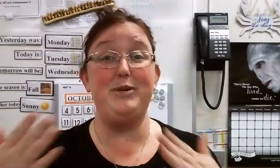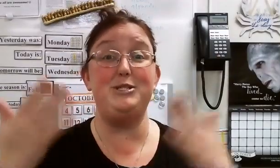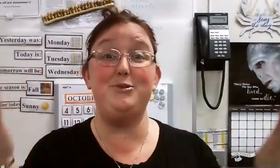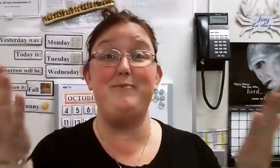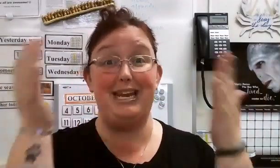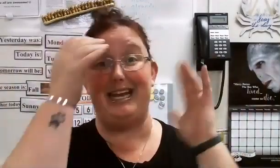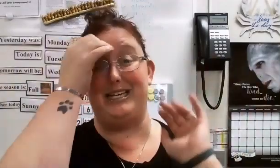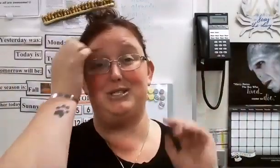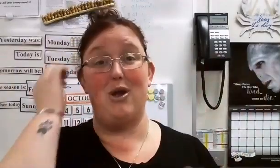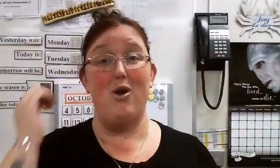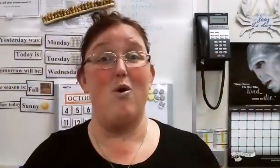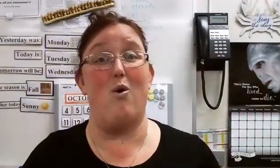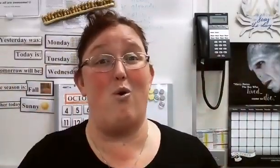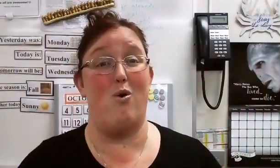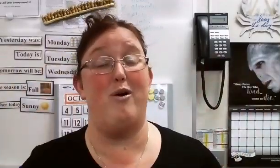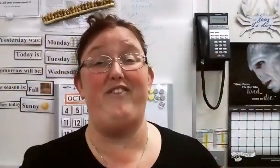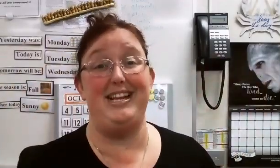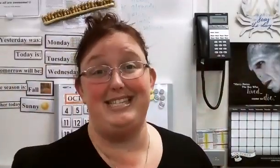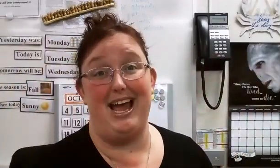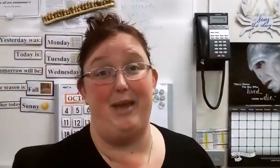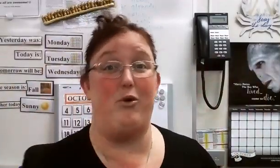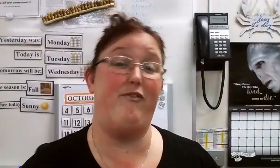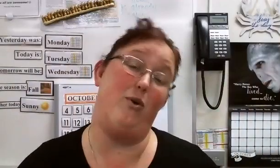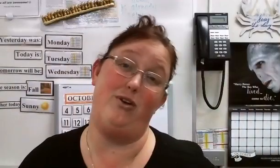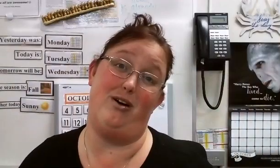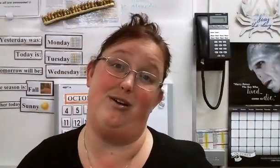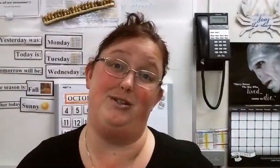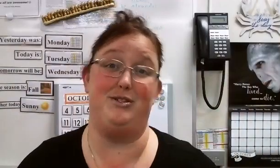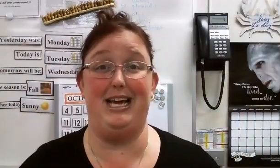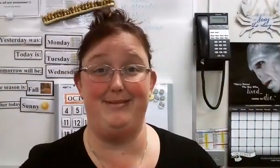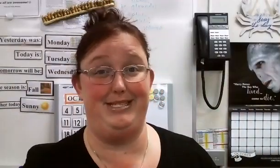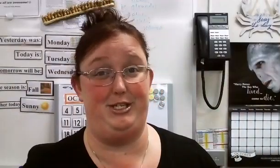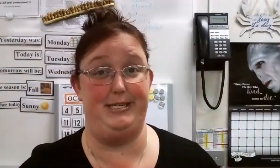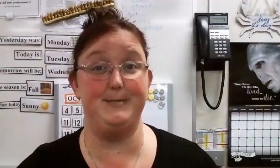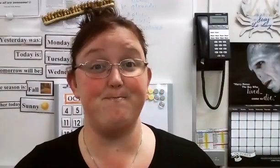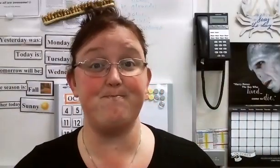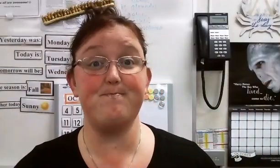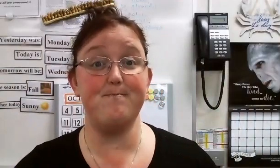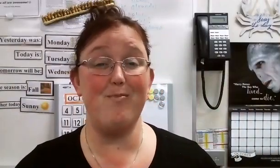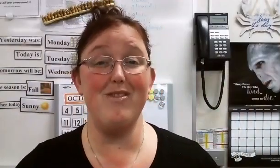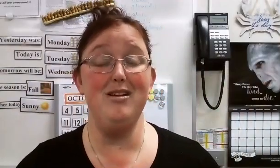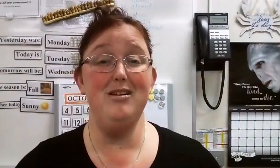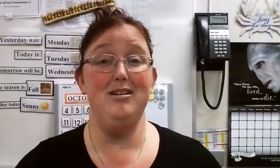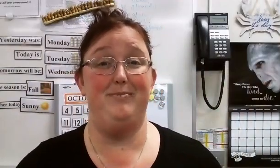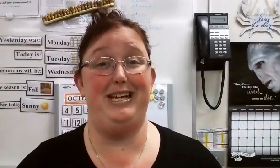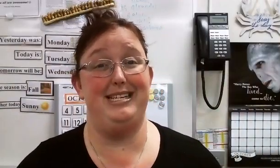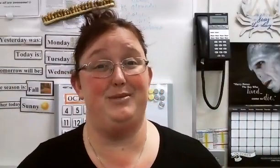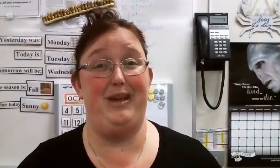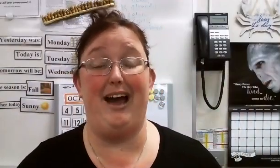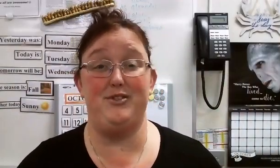doing Zoom meetings, or FaceTime, or phone calls, or text messages because we have